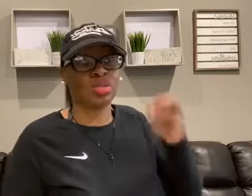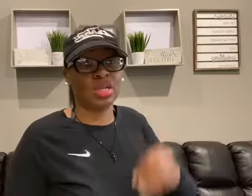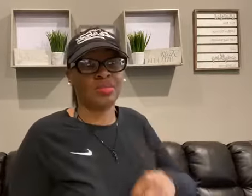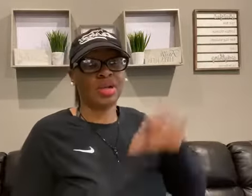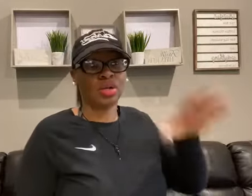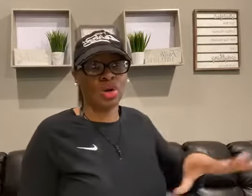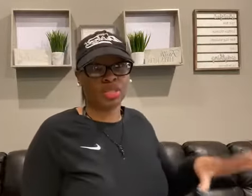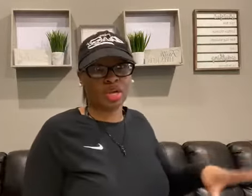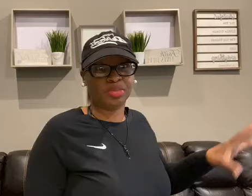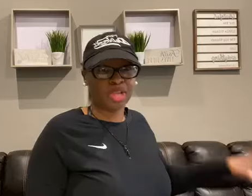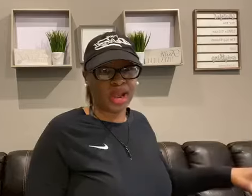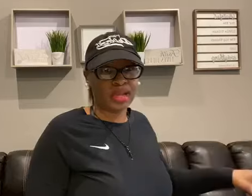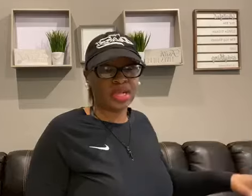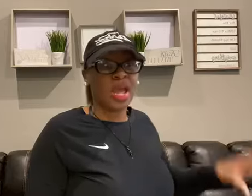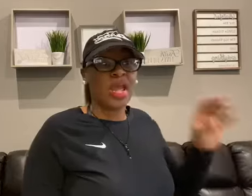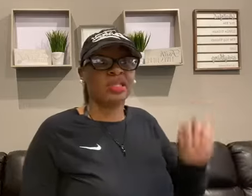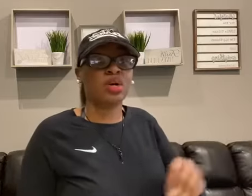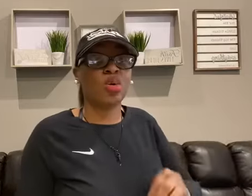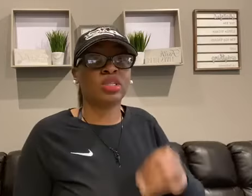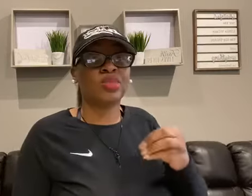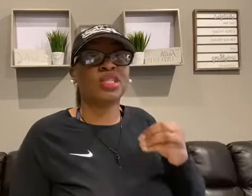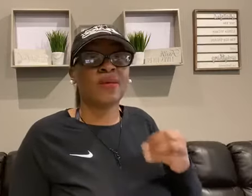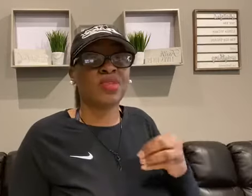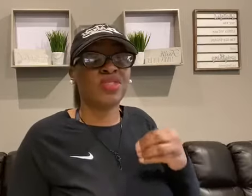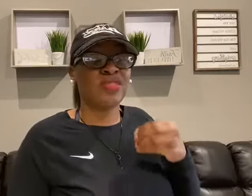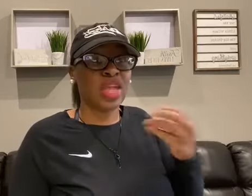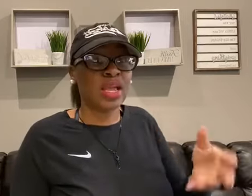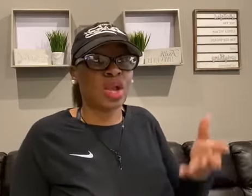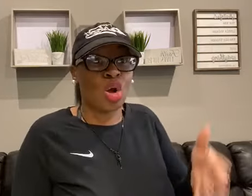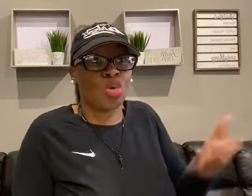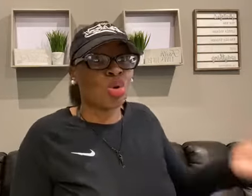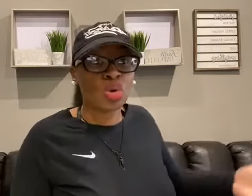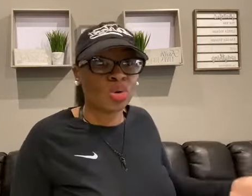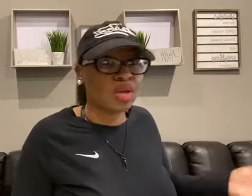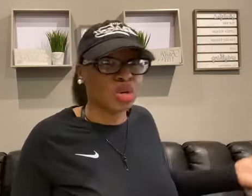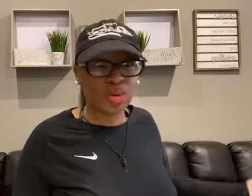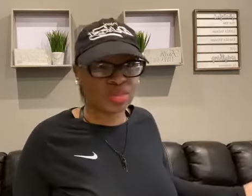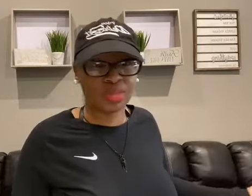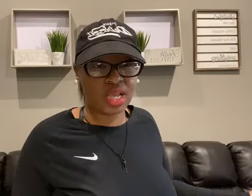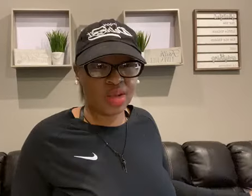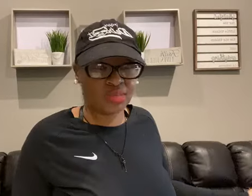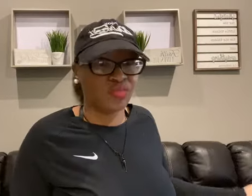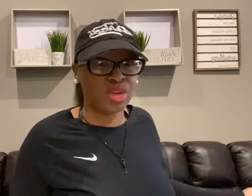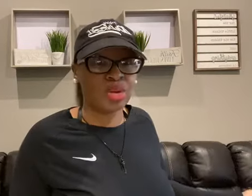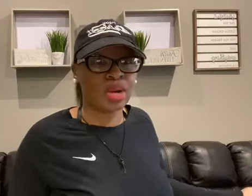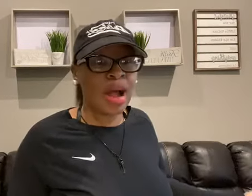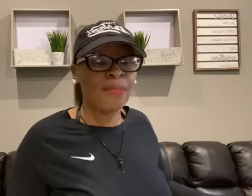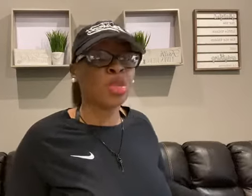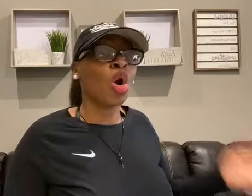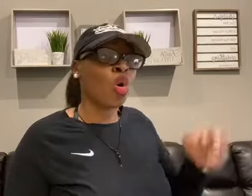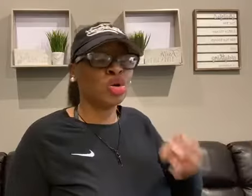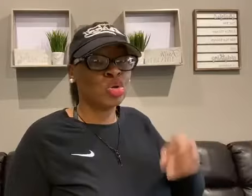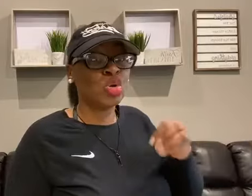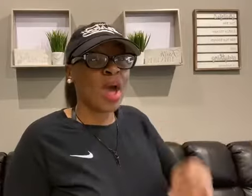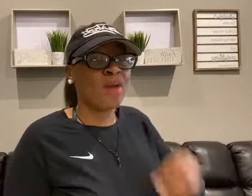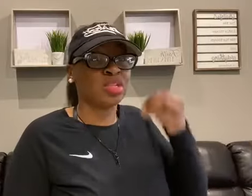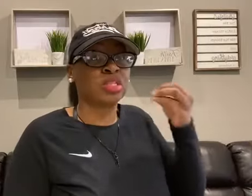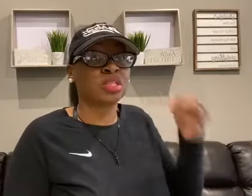or is it going to be a long-term change? Is it going to be something that they can go Google and do it themselves and figure it out? Or do you have a